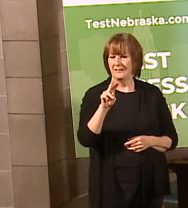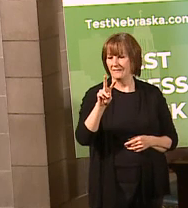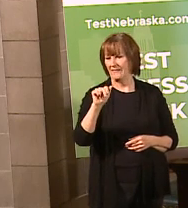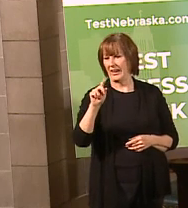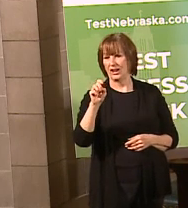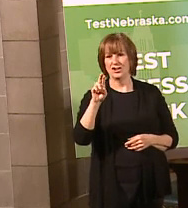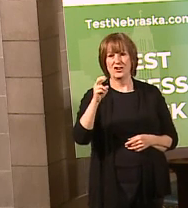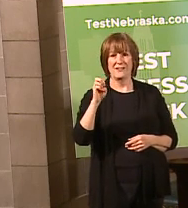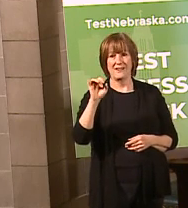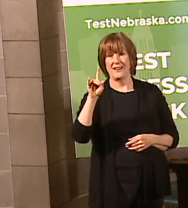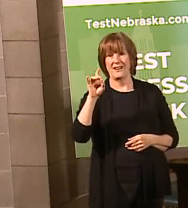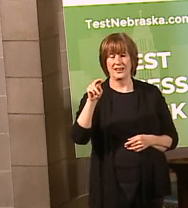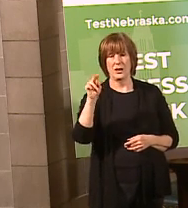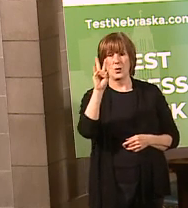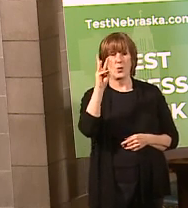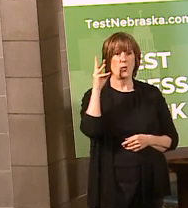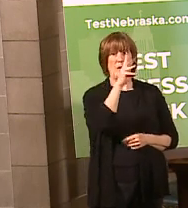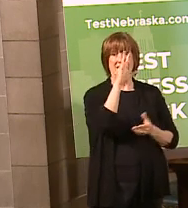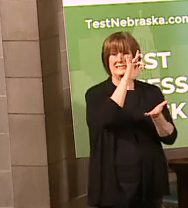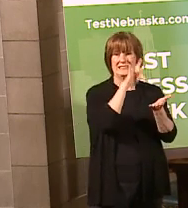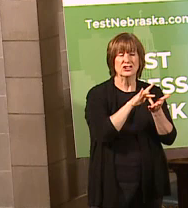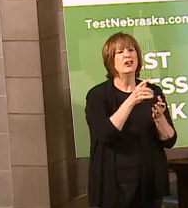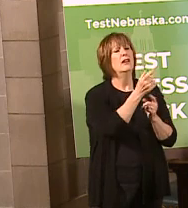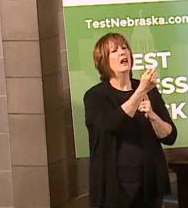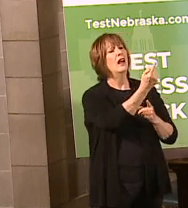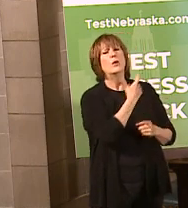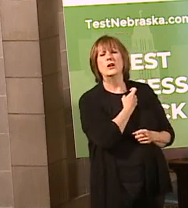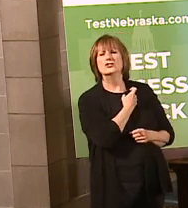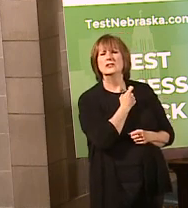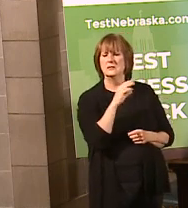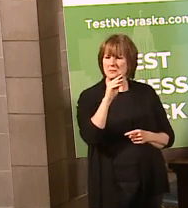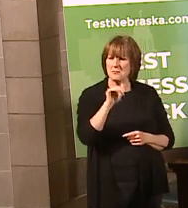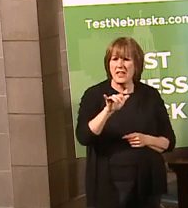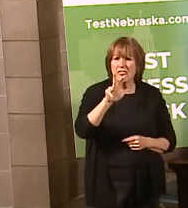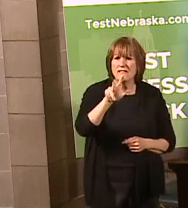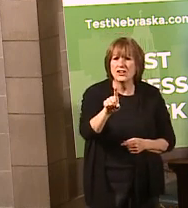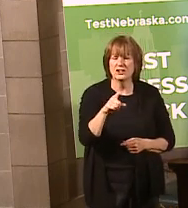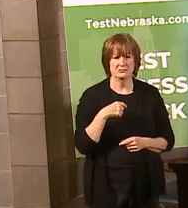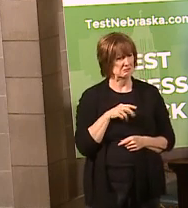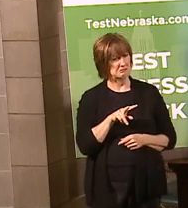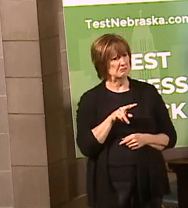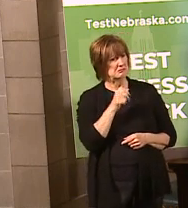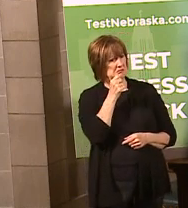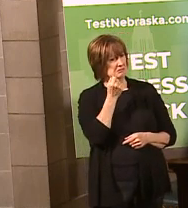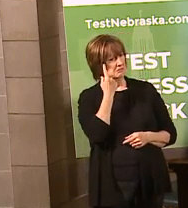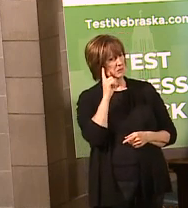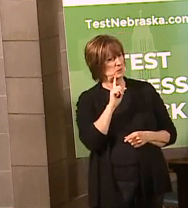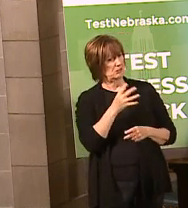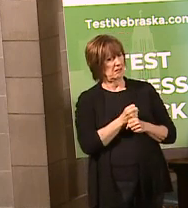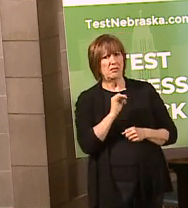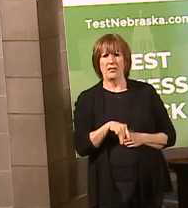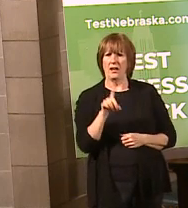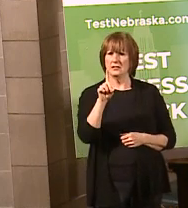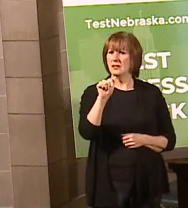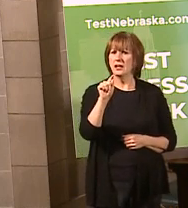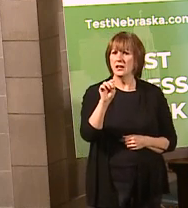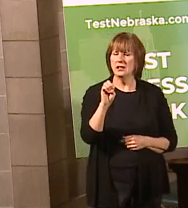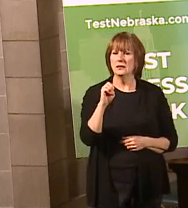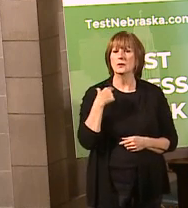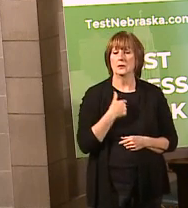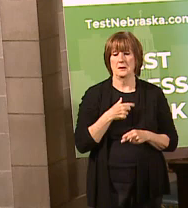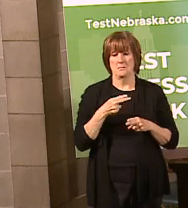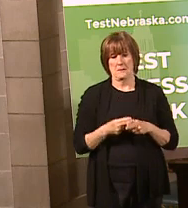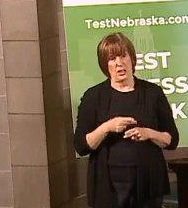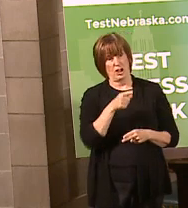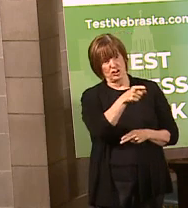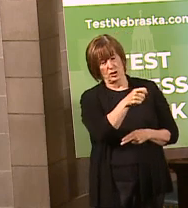in the West Central District. Yesterday we got a question about May 31st. I said I didn't understand where that date came from. As we mentioned today, West Central is